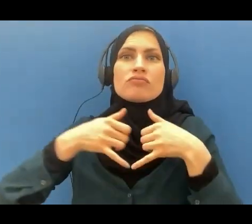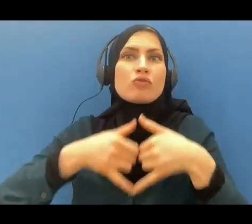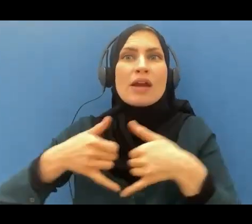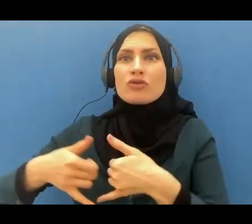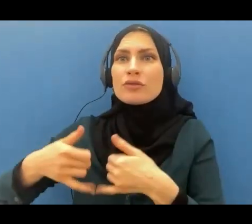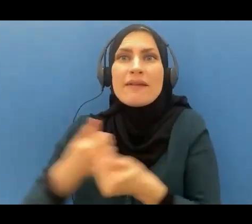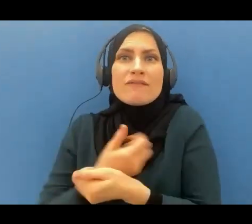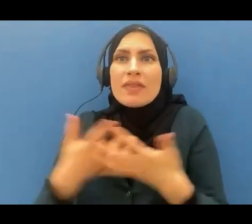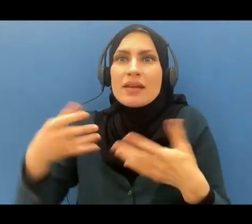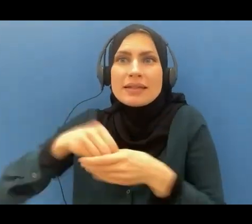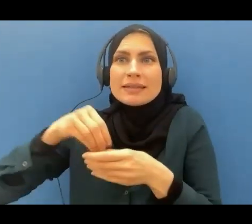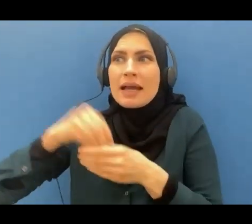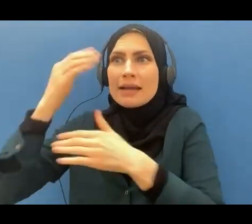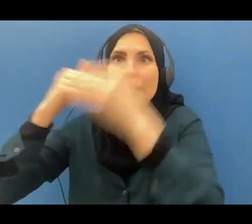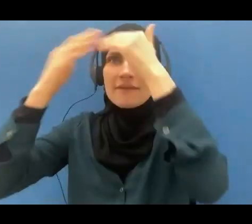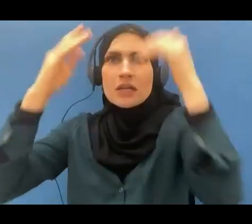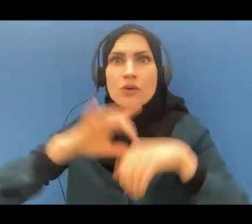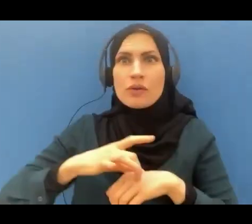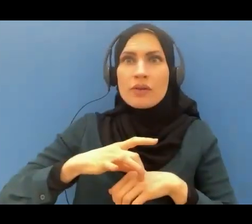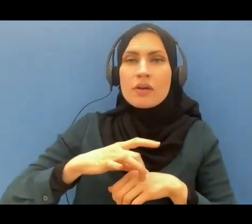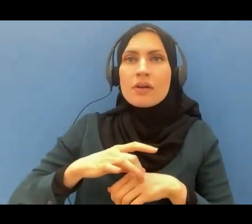are in the hands of Allah